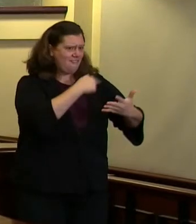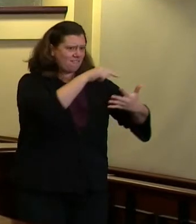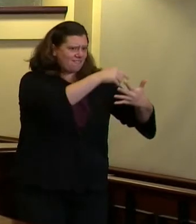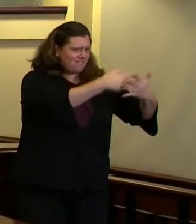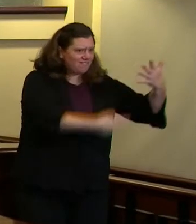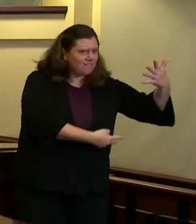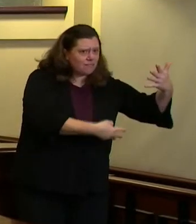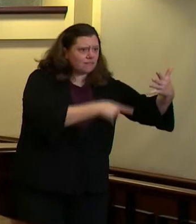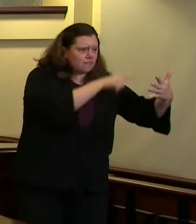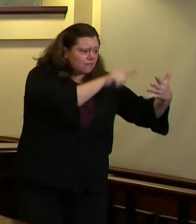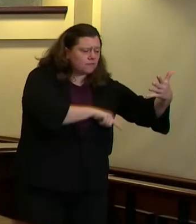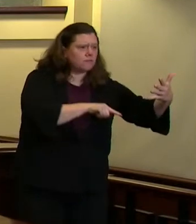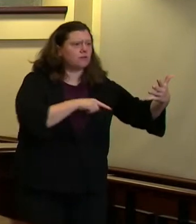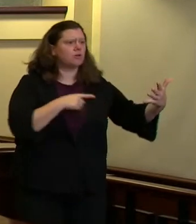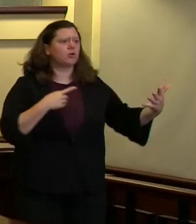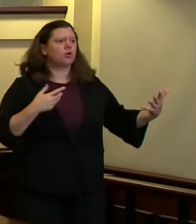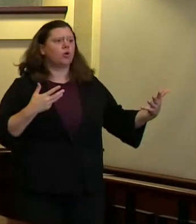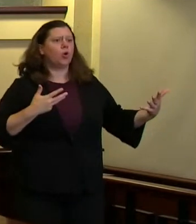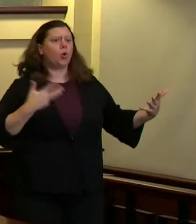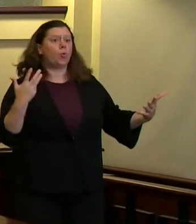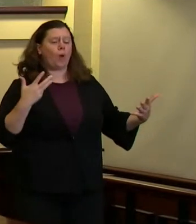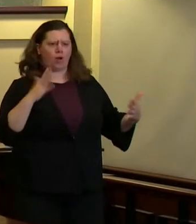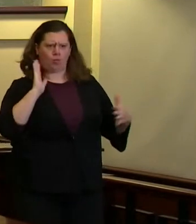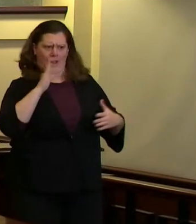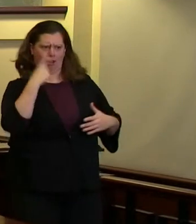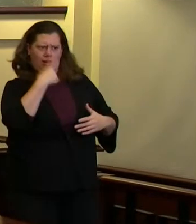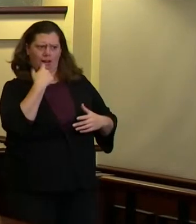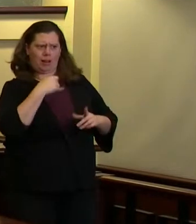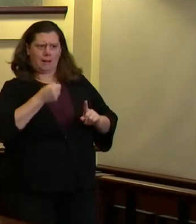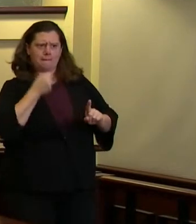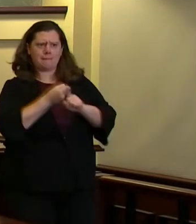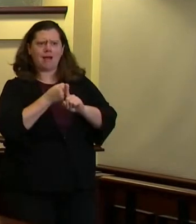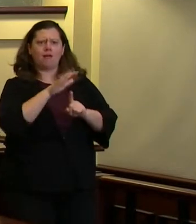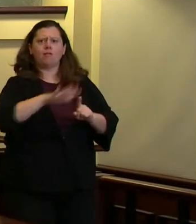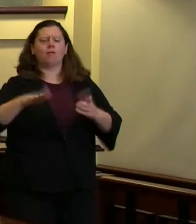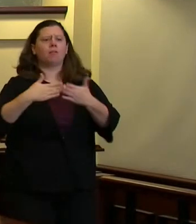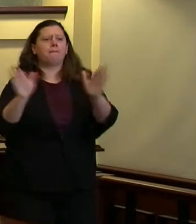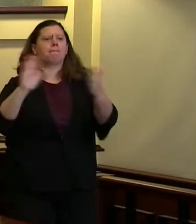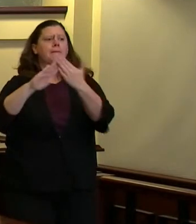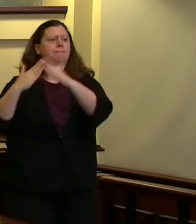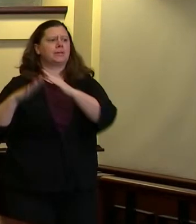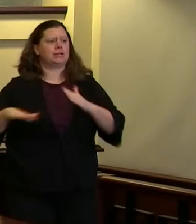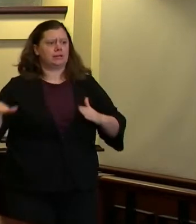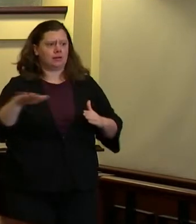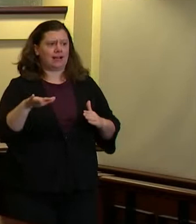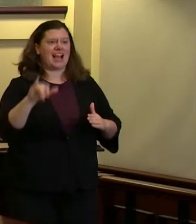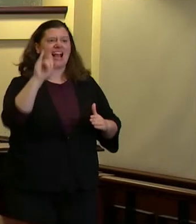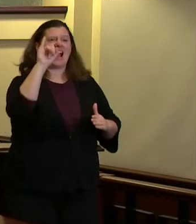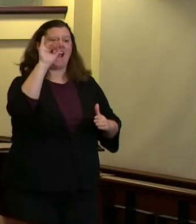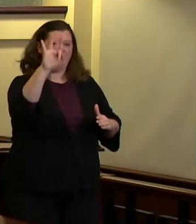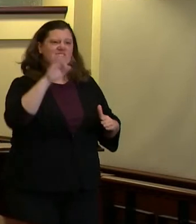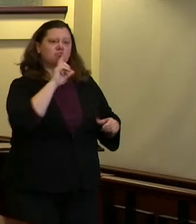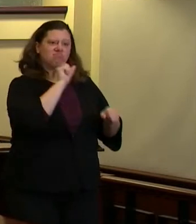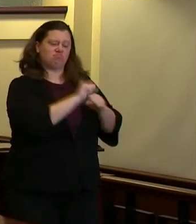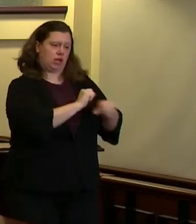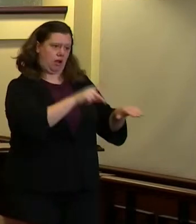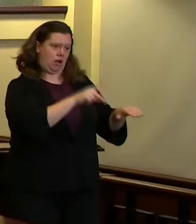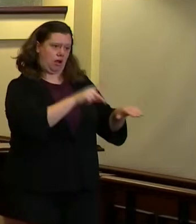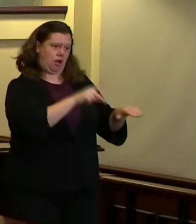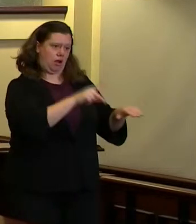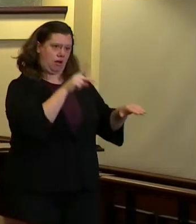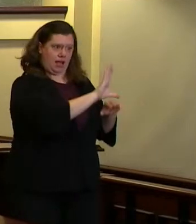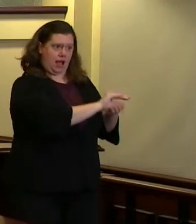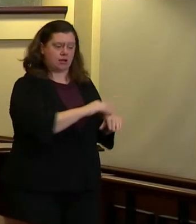one what would be the impact on public safety if the reduction was taken and number two how did they get the